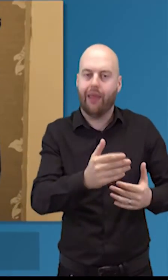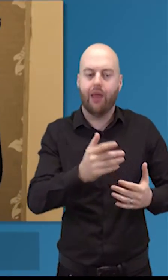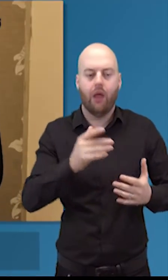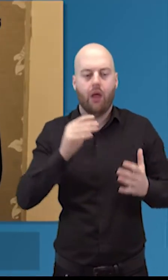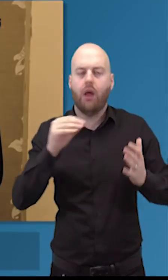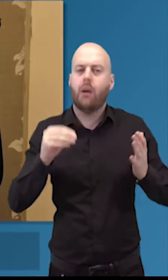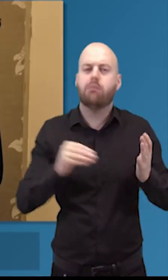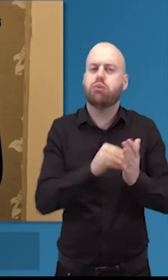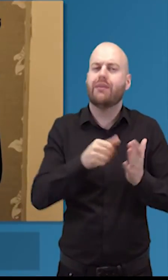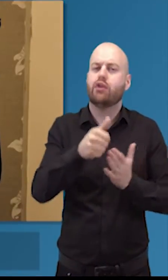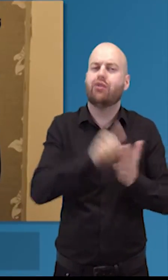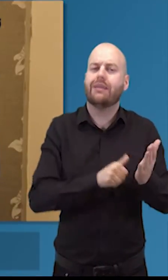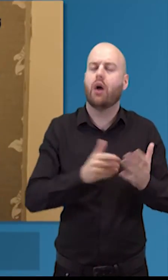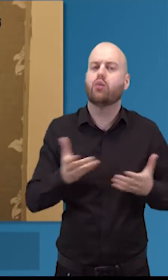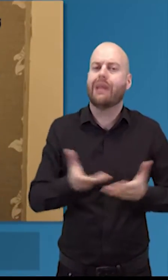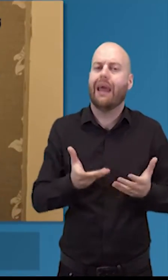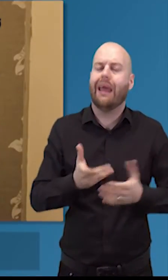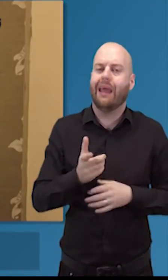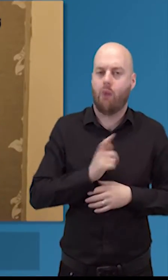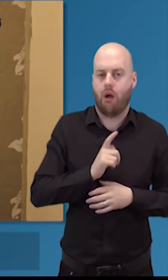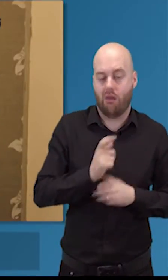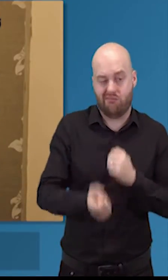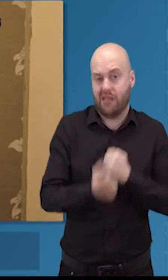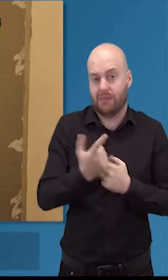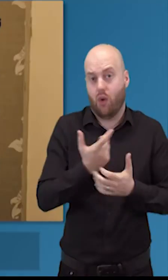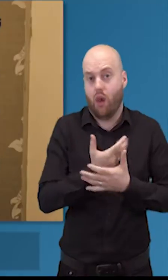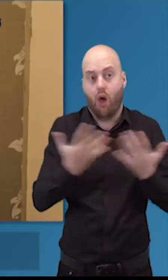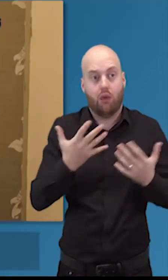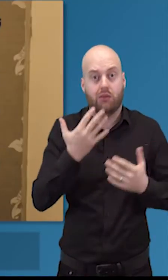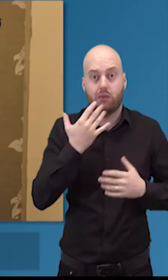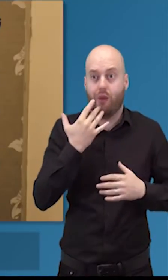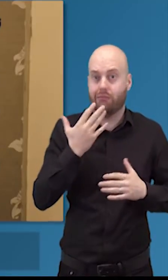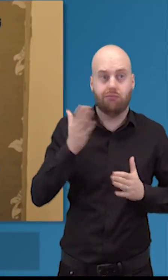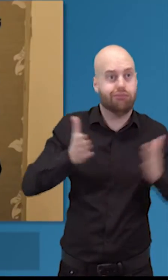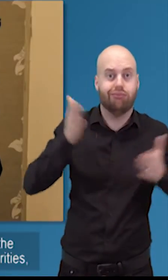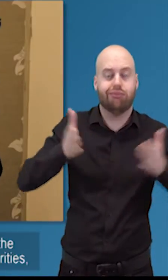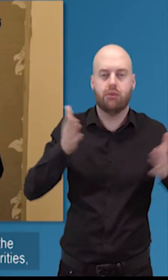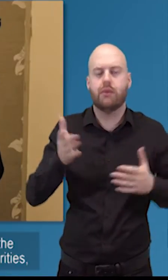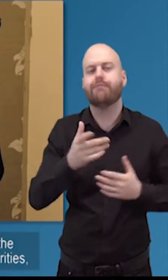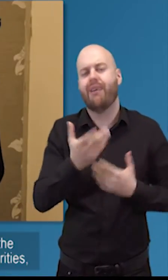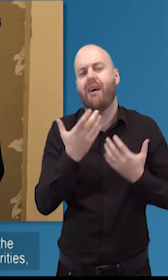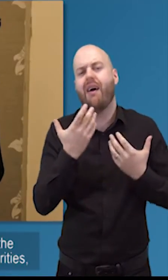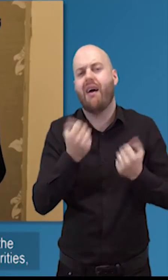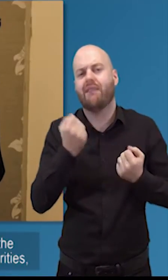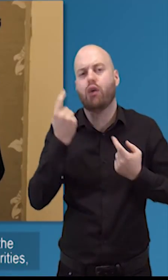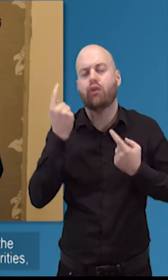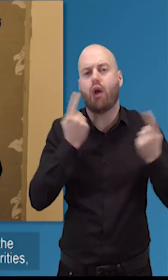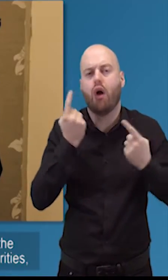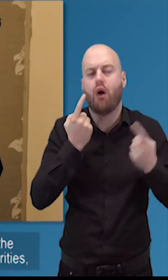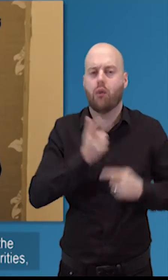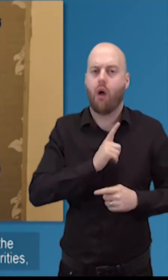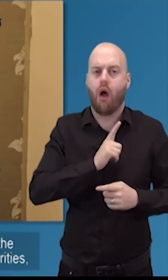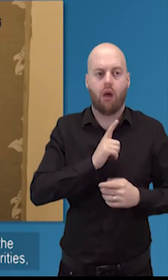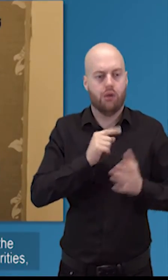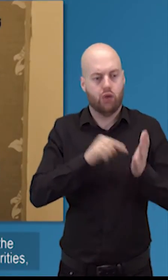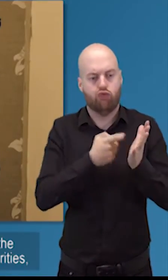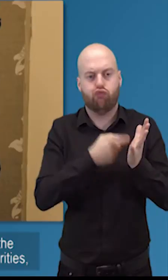in the in the agenda for today is that it's something that we come across a lot when we're out and about and it's a concern because of